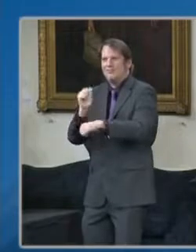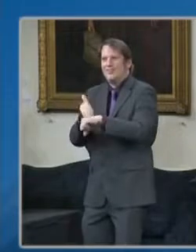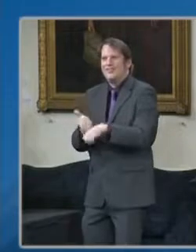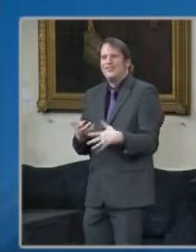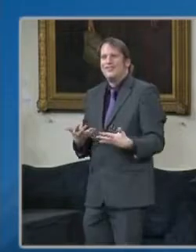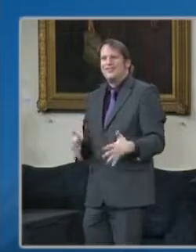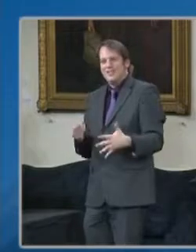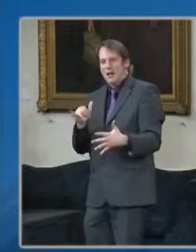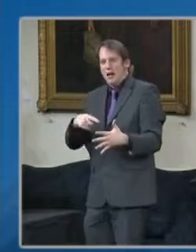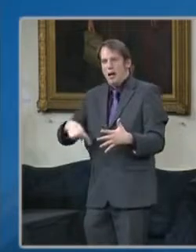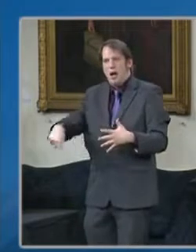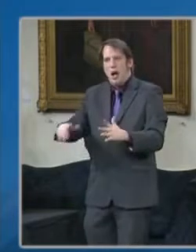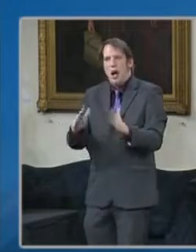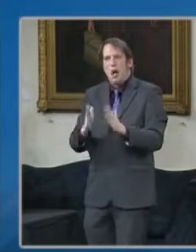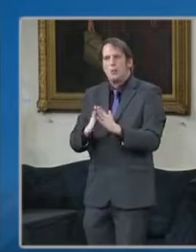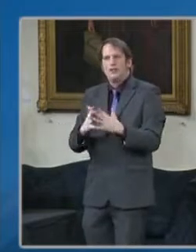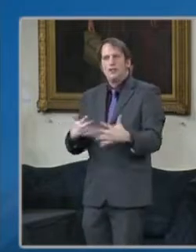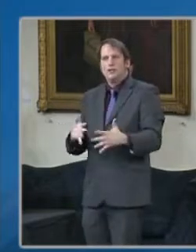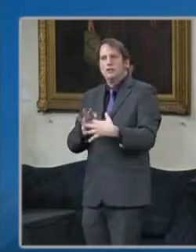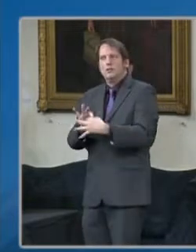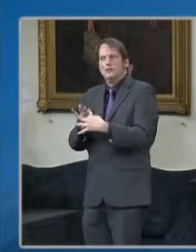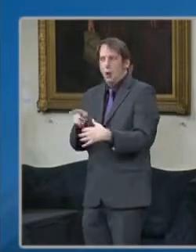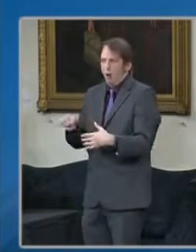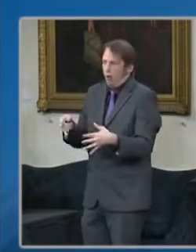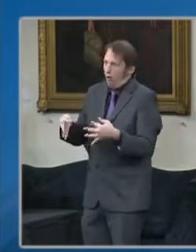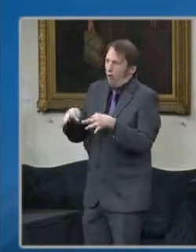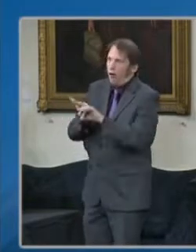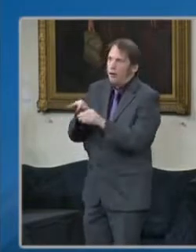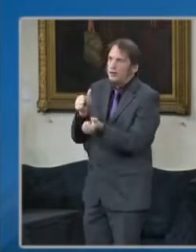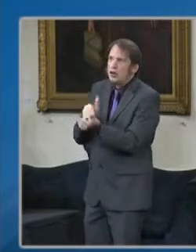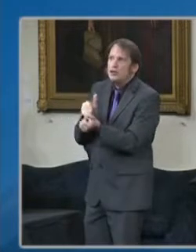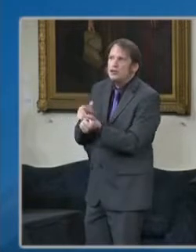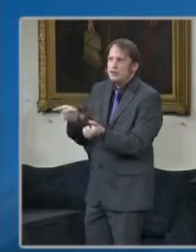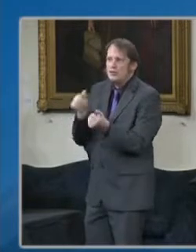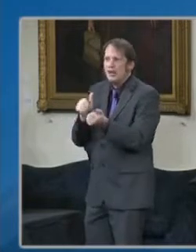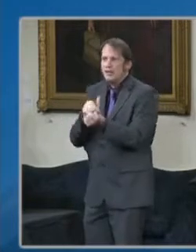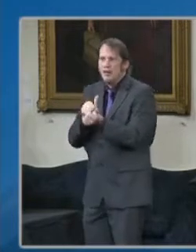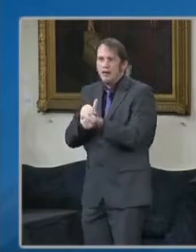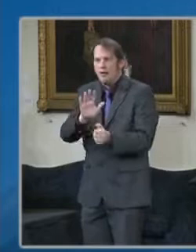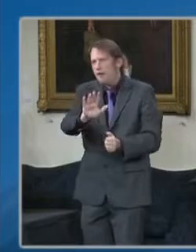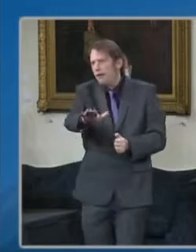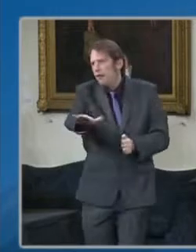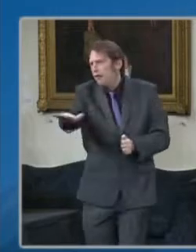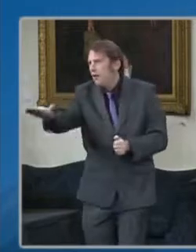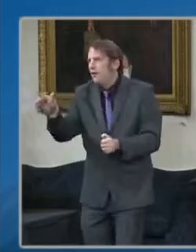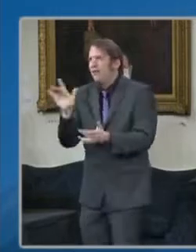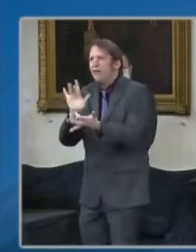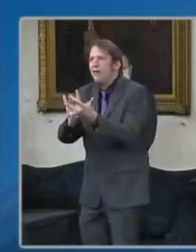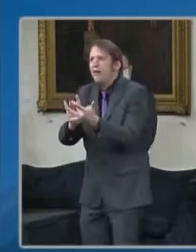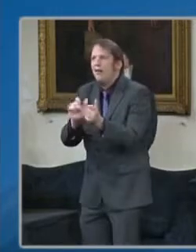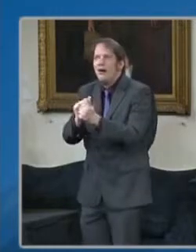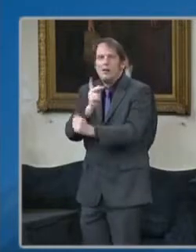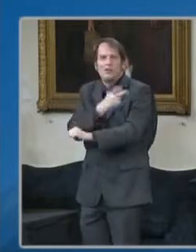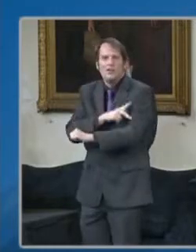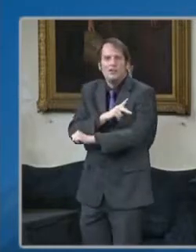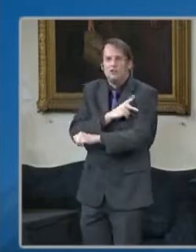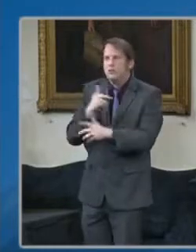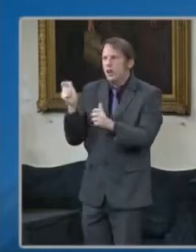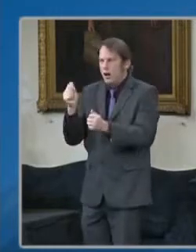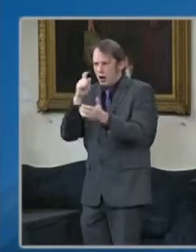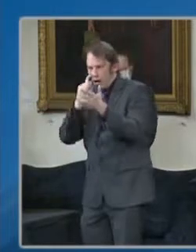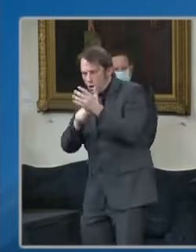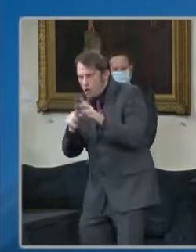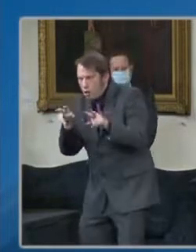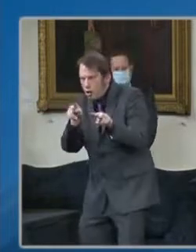as pharmacies are. They have the ability to directly reach out to their patients in an equitable way and identify those who are in most need.